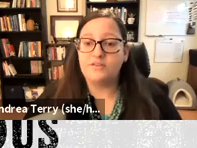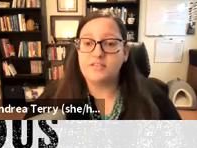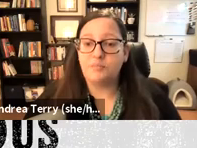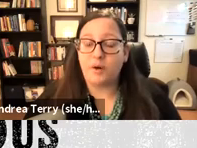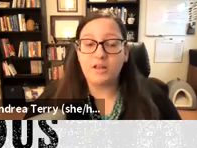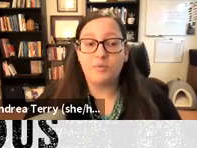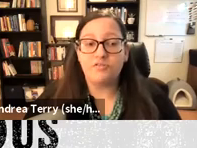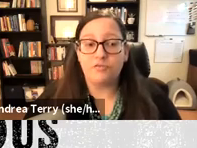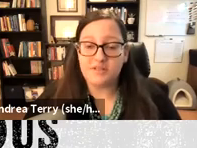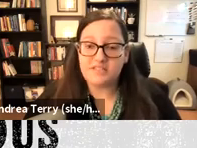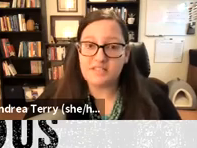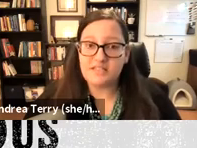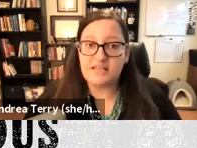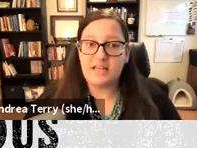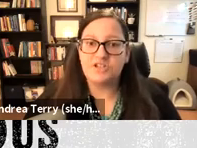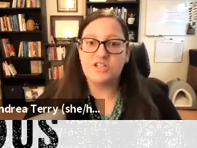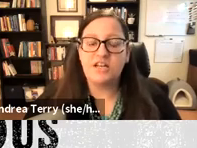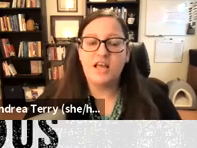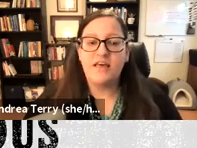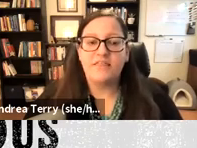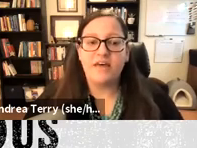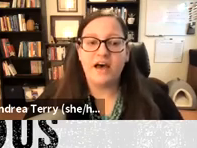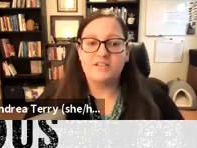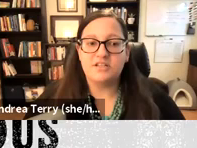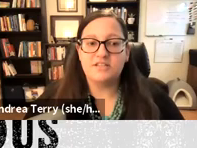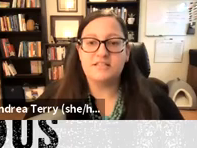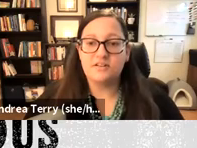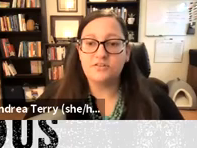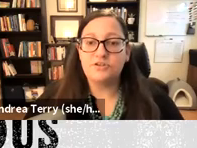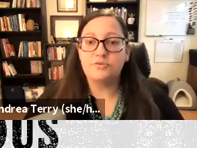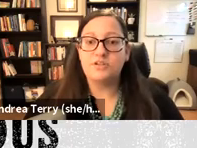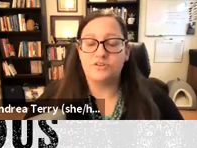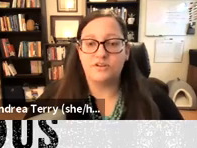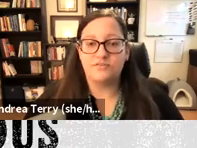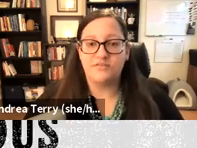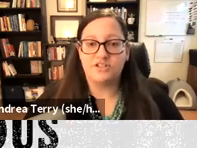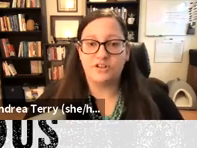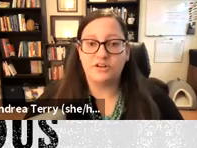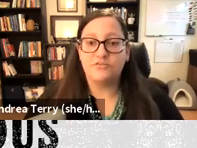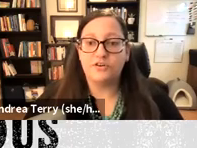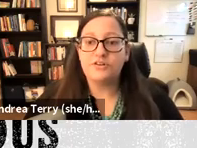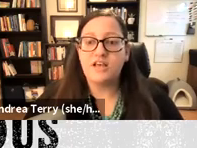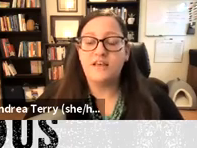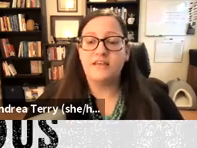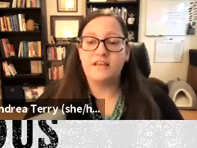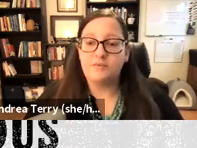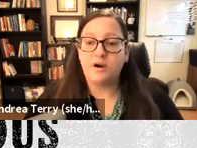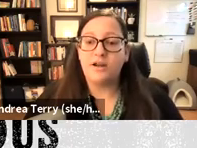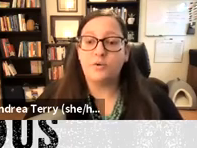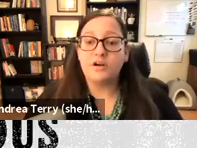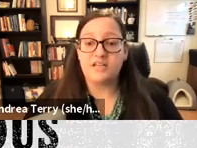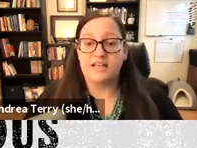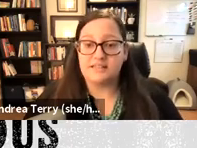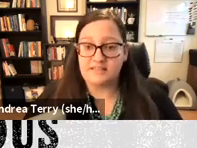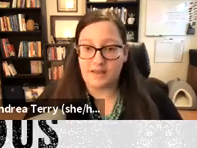of symbolic performances he's engaged in that signal to conservative evangelical voters that he